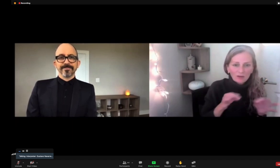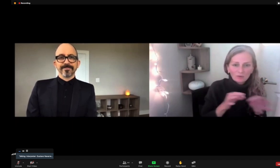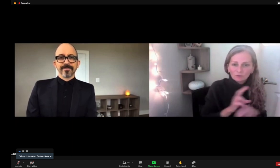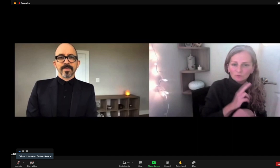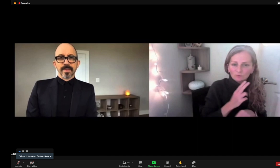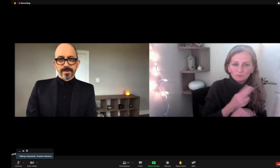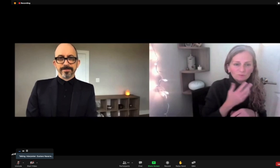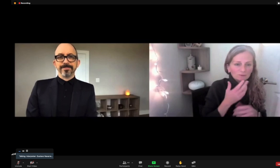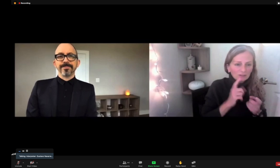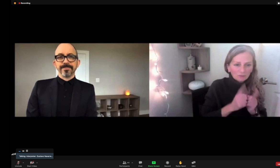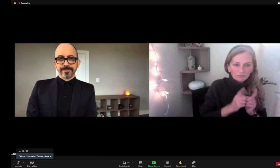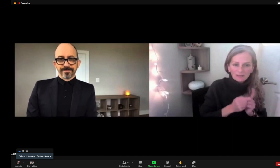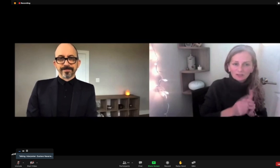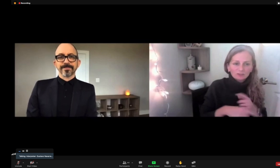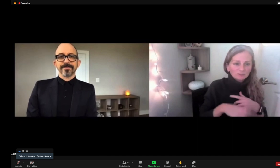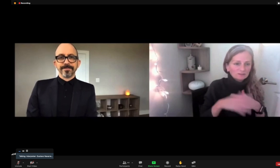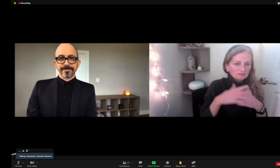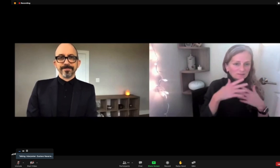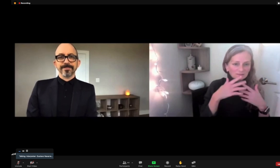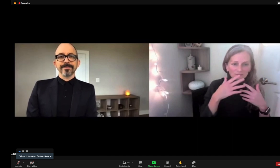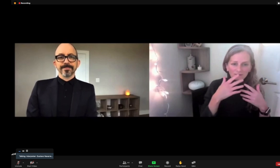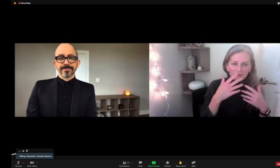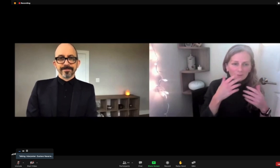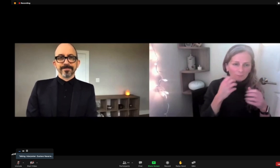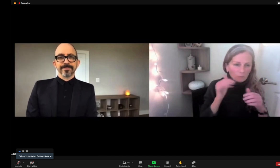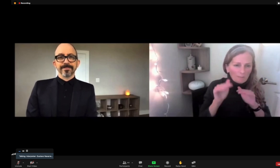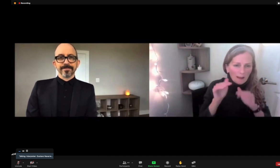the role for me. I am a translation specialist.